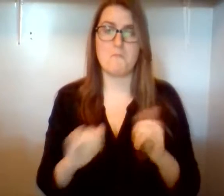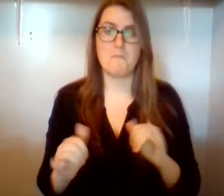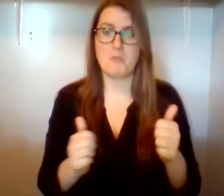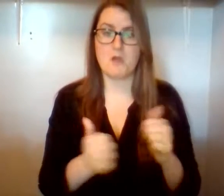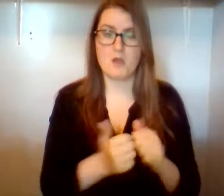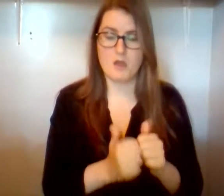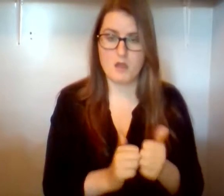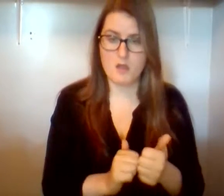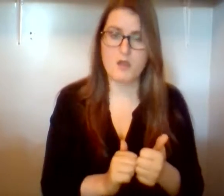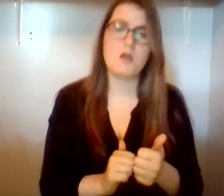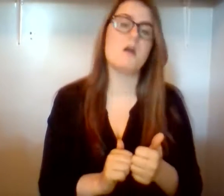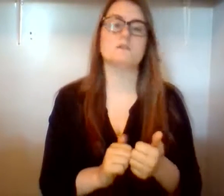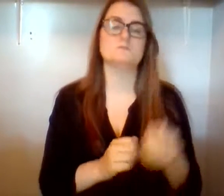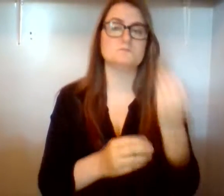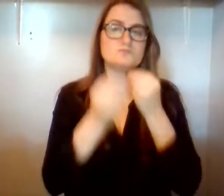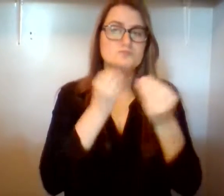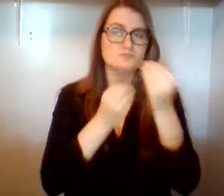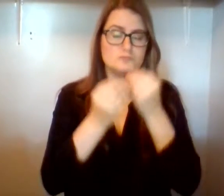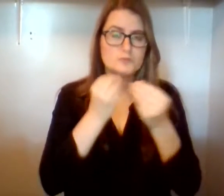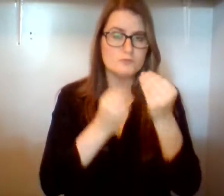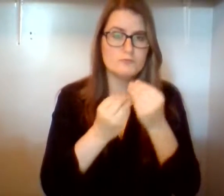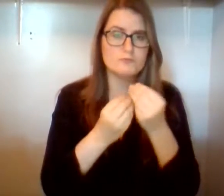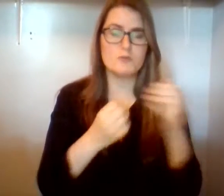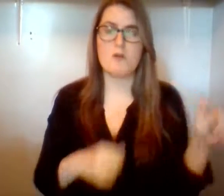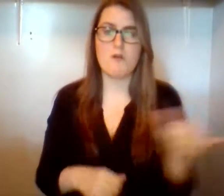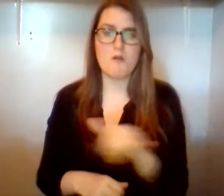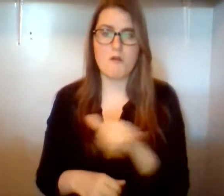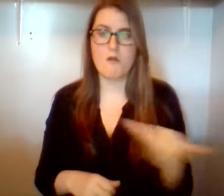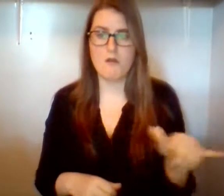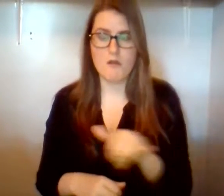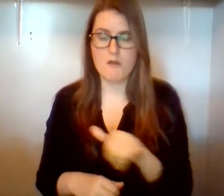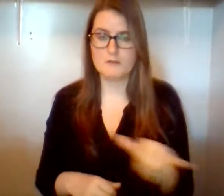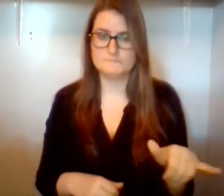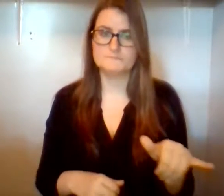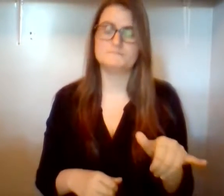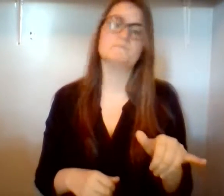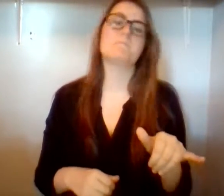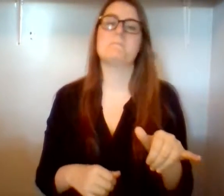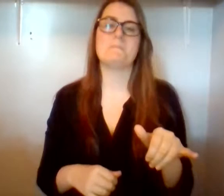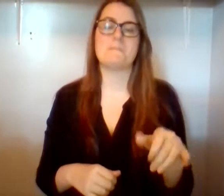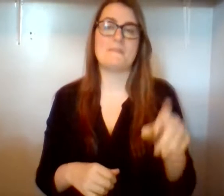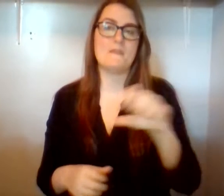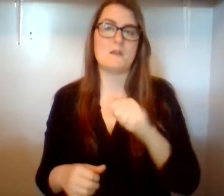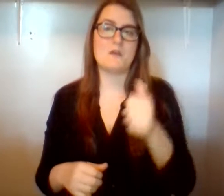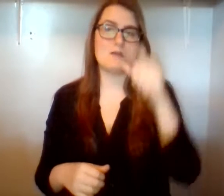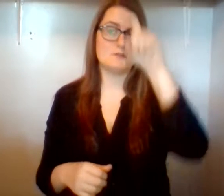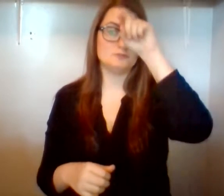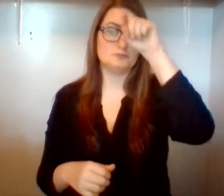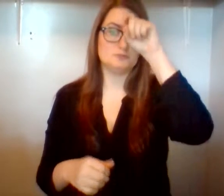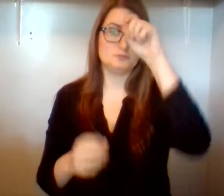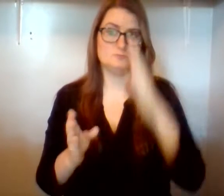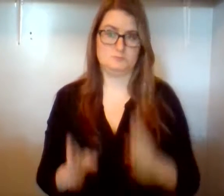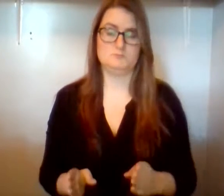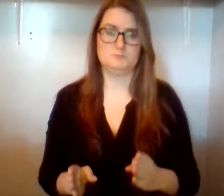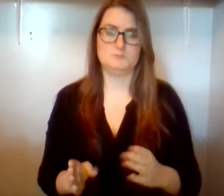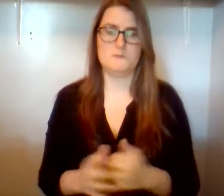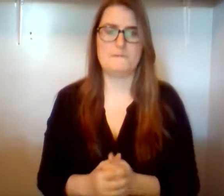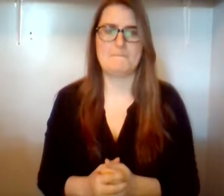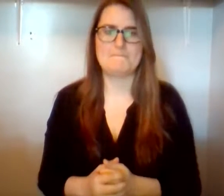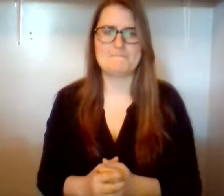He didn't look like the Egyptian boys, and Pharaoh, the king of Egypt, didn't seem to like him as much as the others. Then at last,